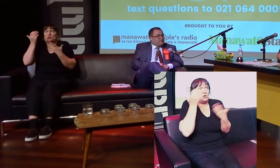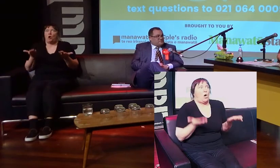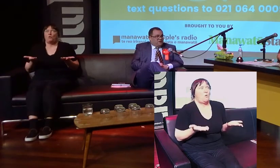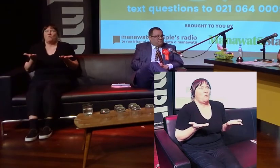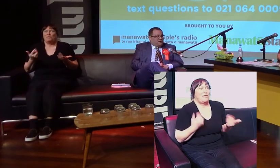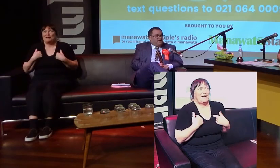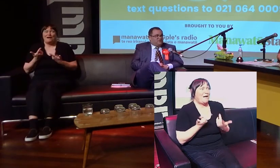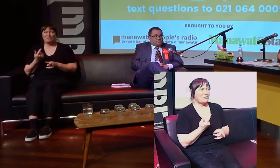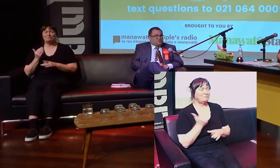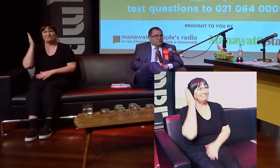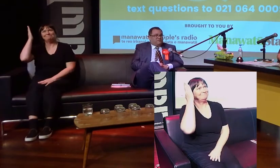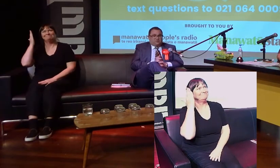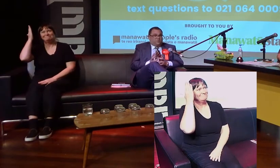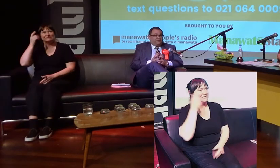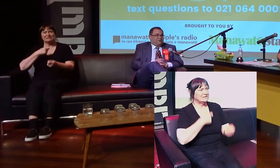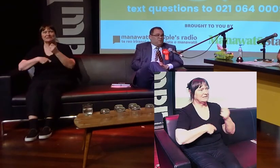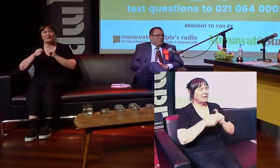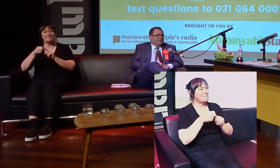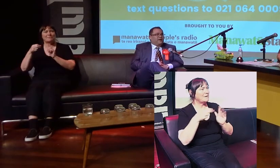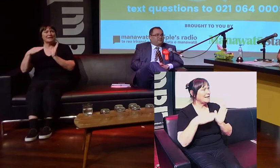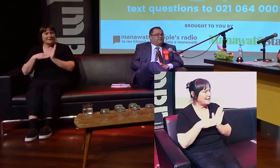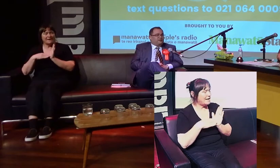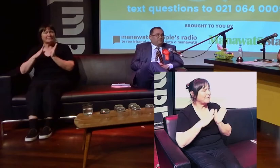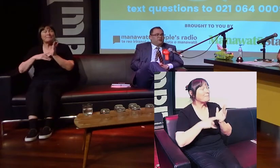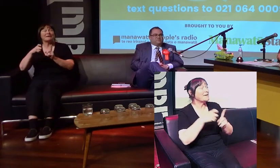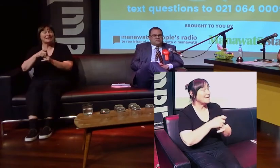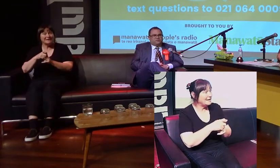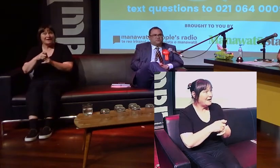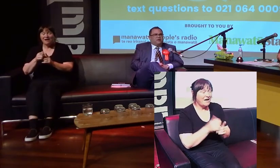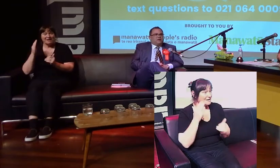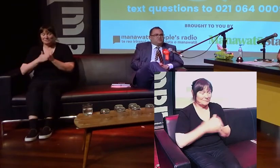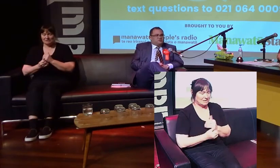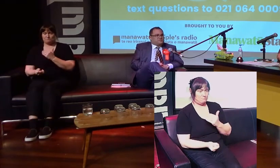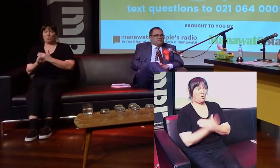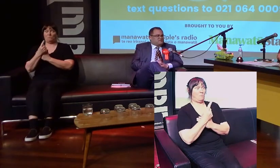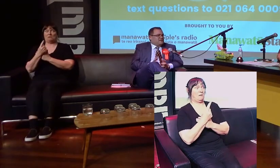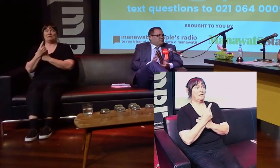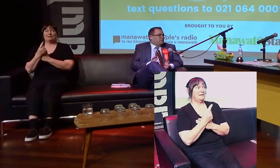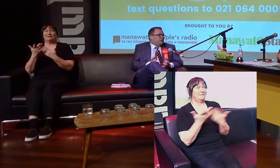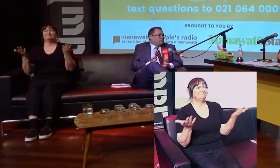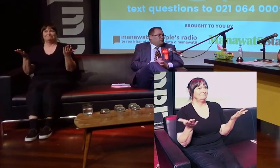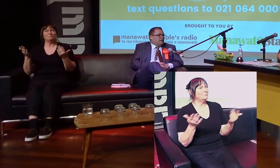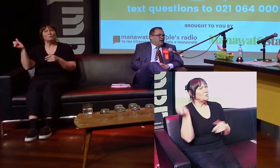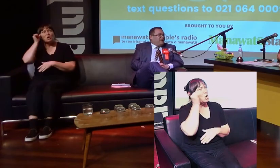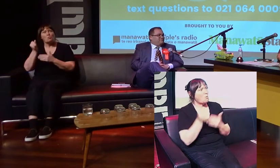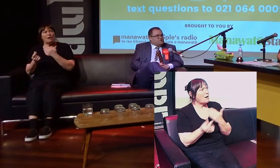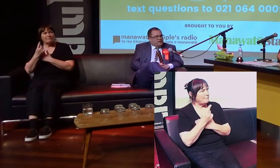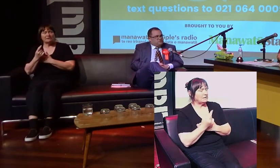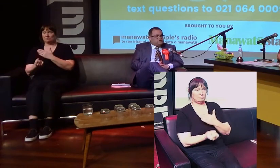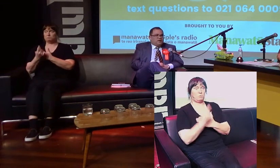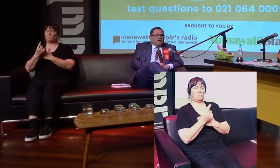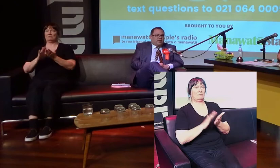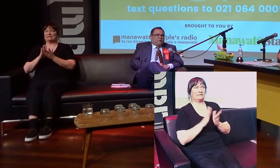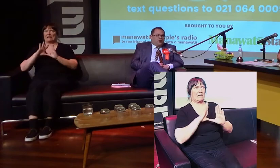Actually, 10 weeks ago, I had no suggestion or belief that I would be the candidate here in Palmerston North. Circumstances, as we all know, have